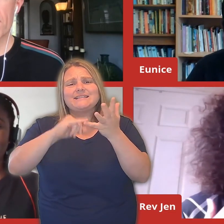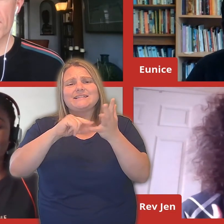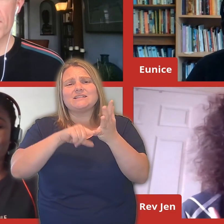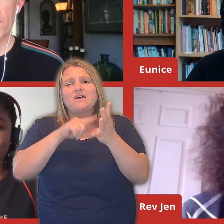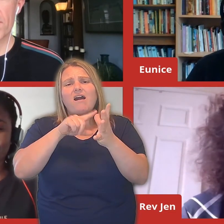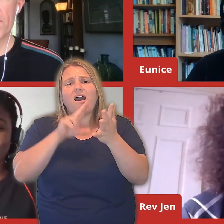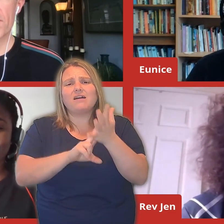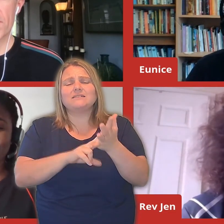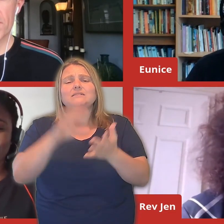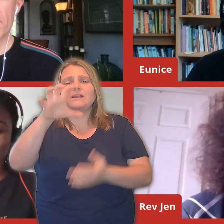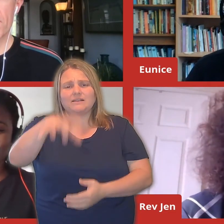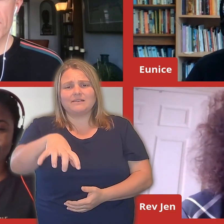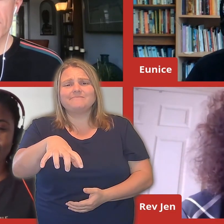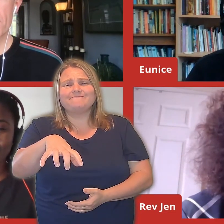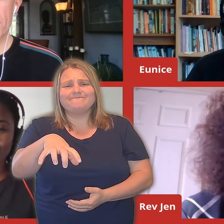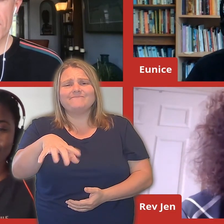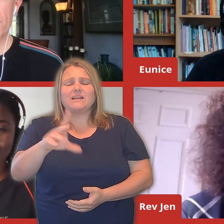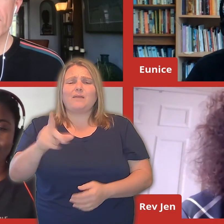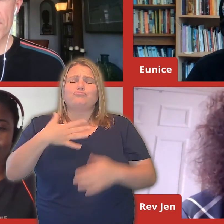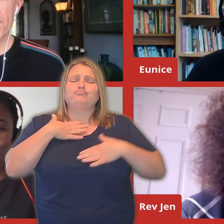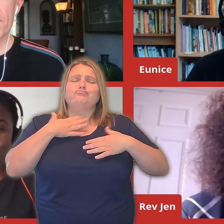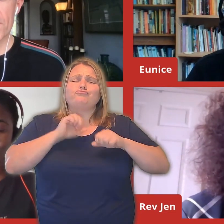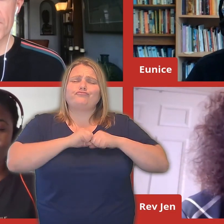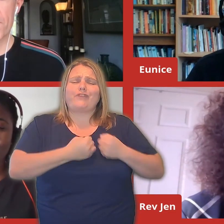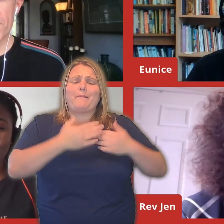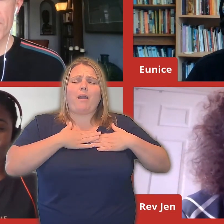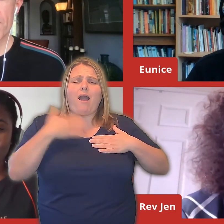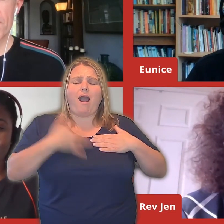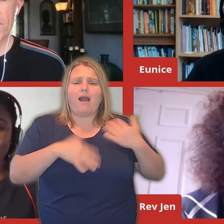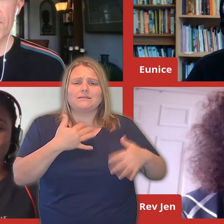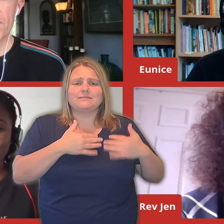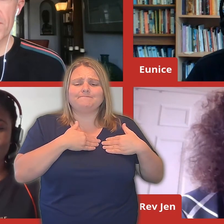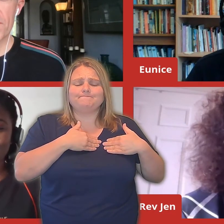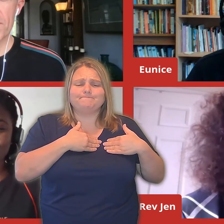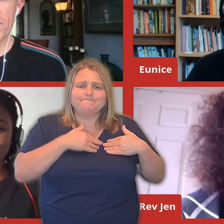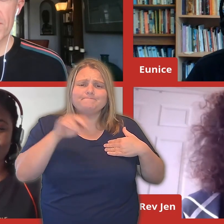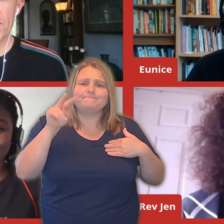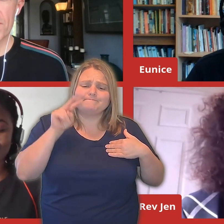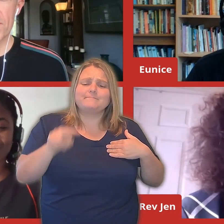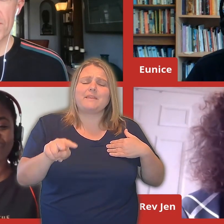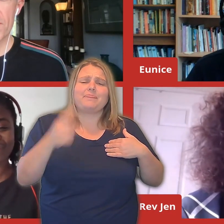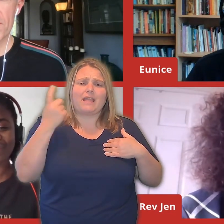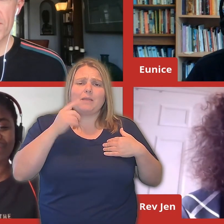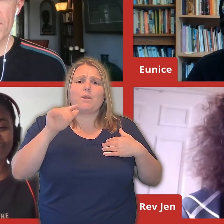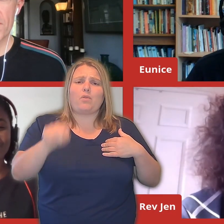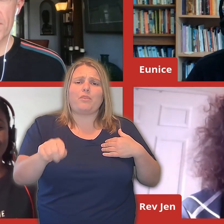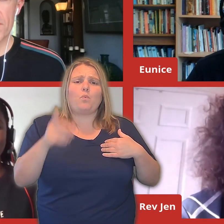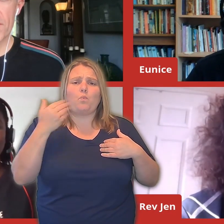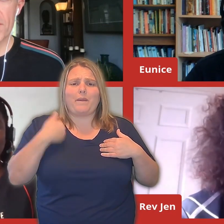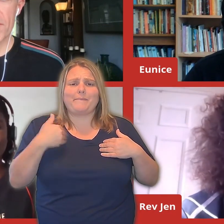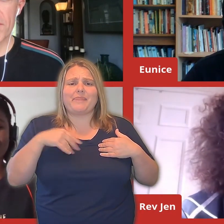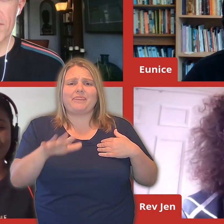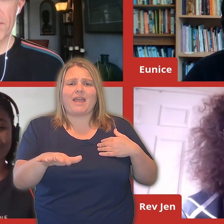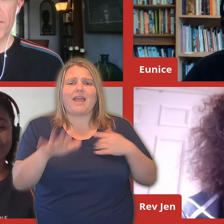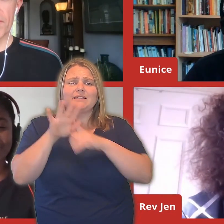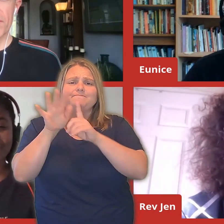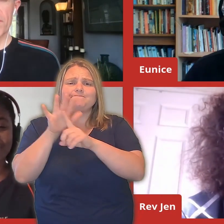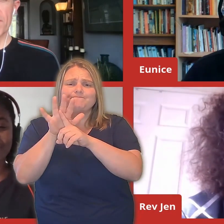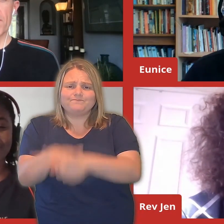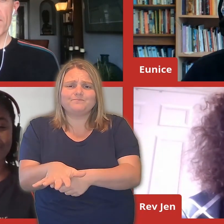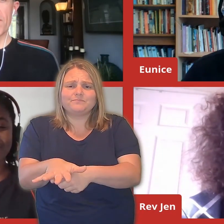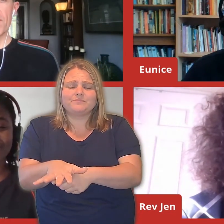So that, for me, that's, that's what's really, really on my heart right now. We're going to join together in a prayer which comes to us from the 12 Step